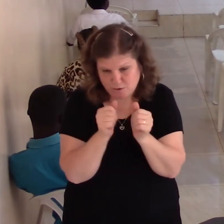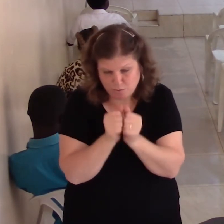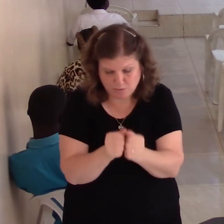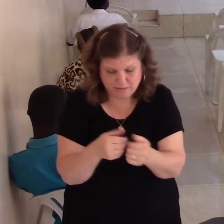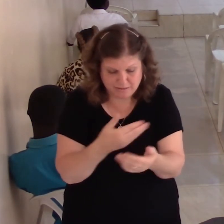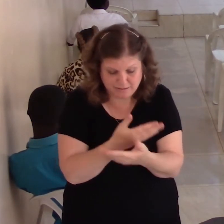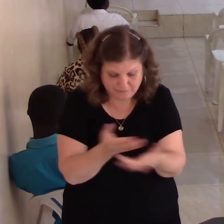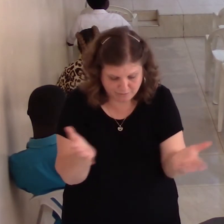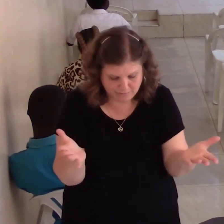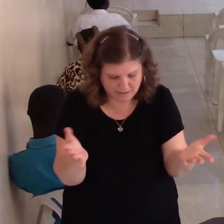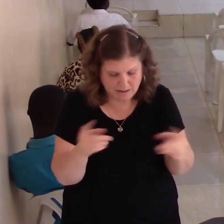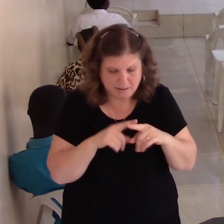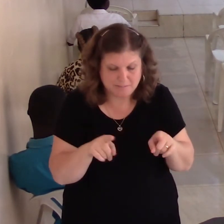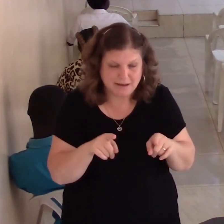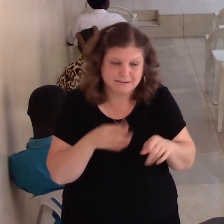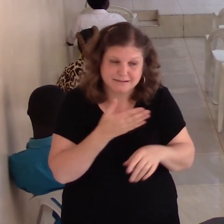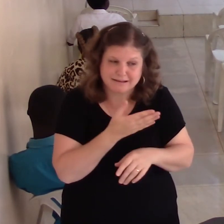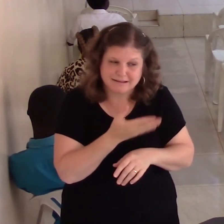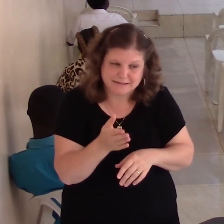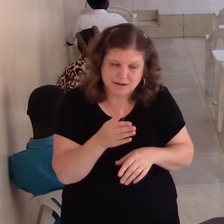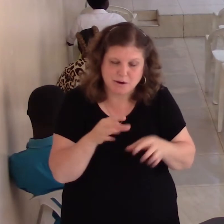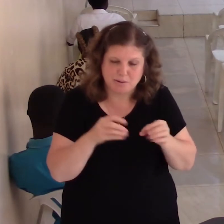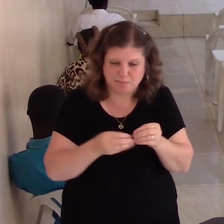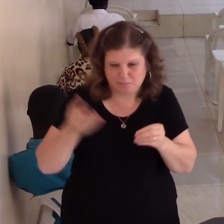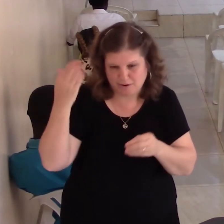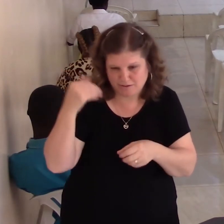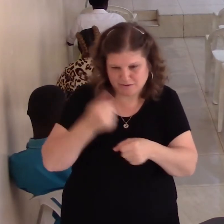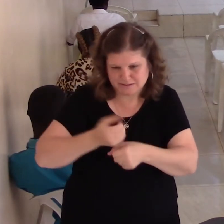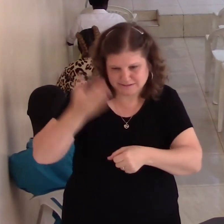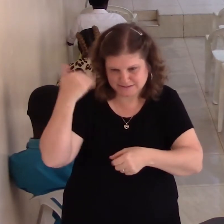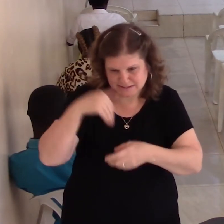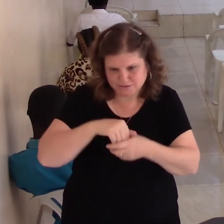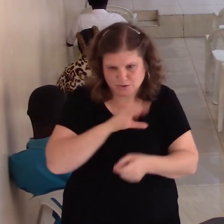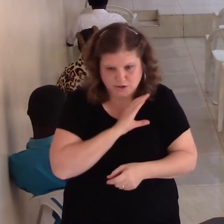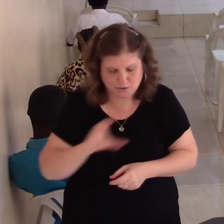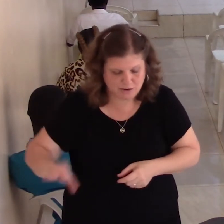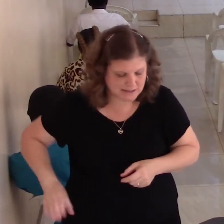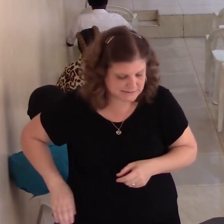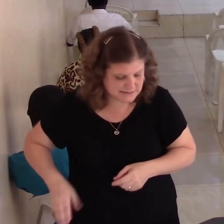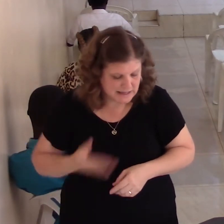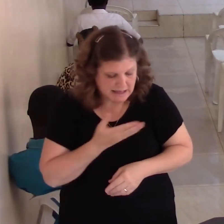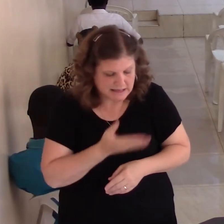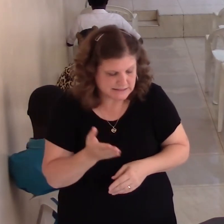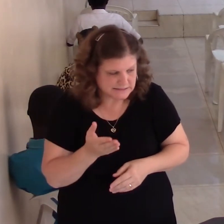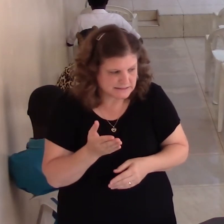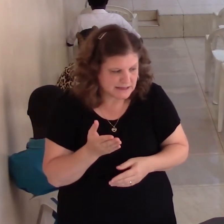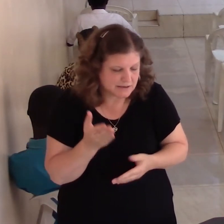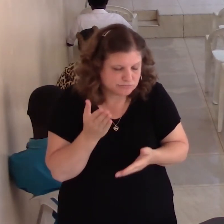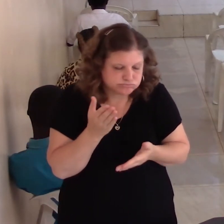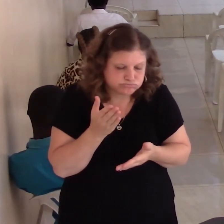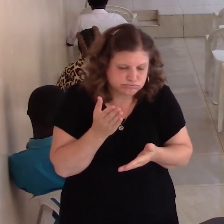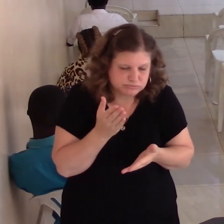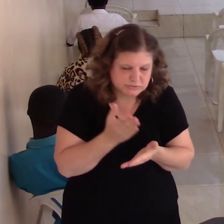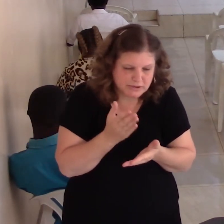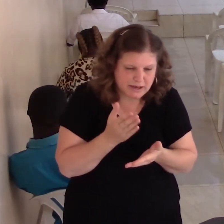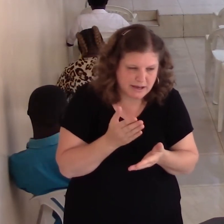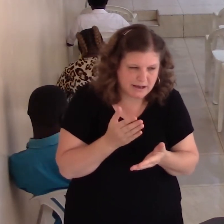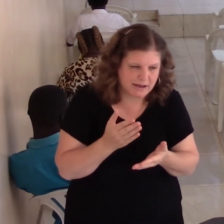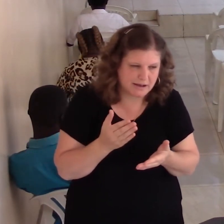or your sister in Christ. That can hinder your fellowship, your relationship, or your fellowship with God. That might even be able to